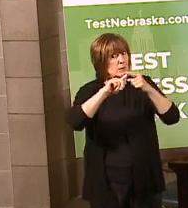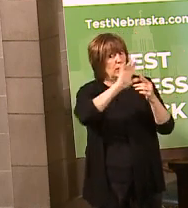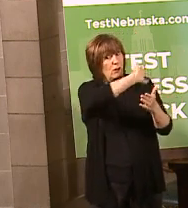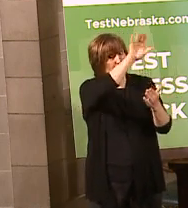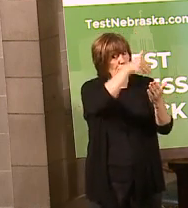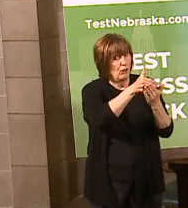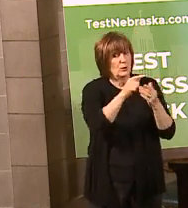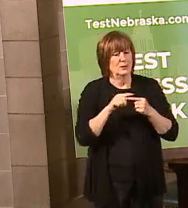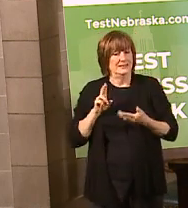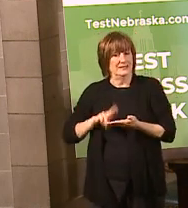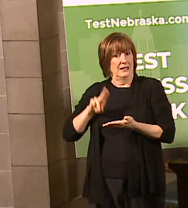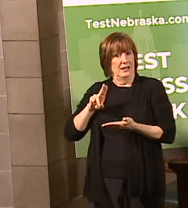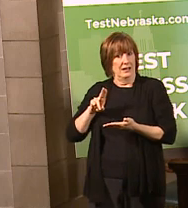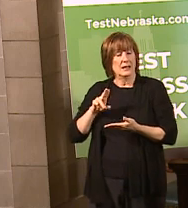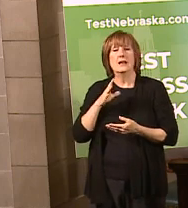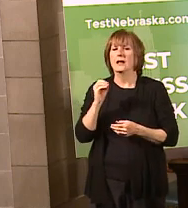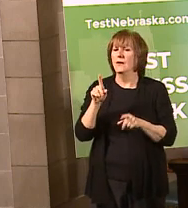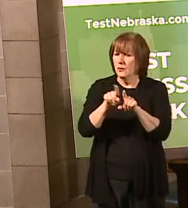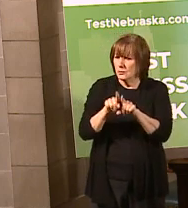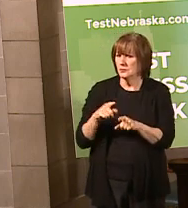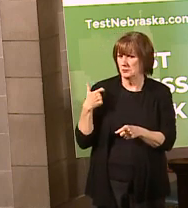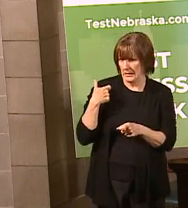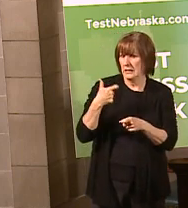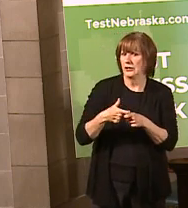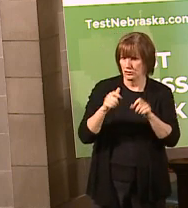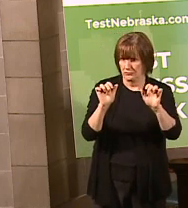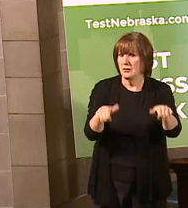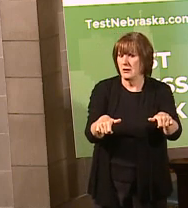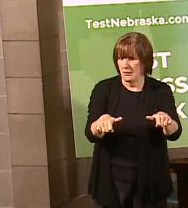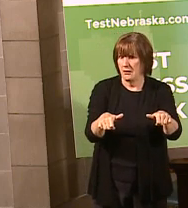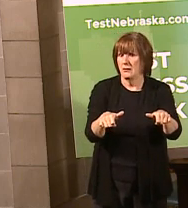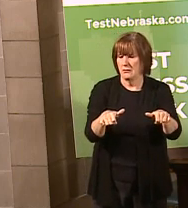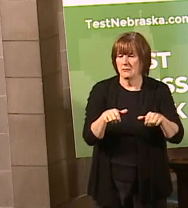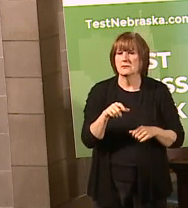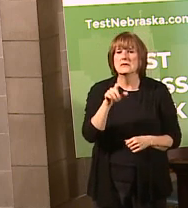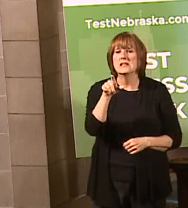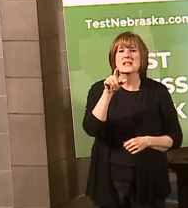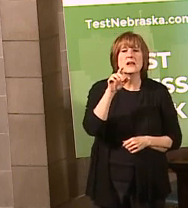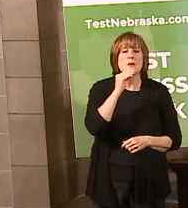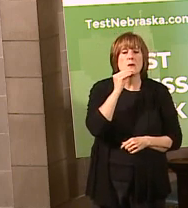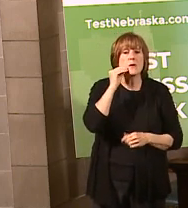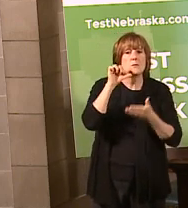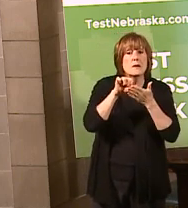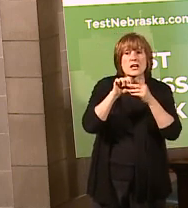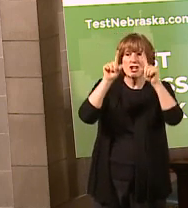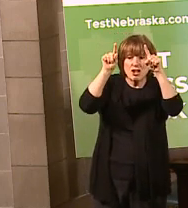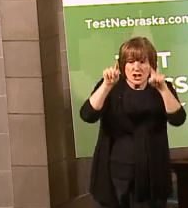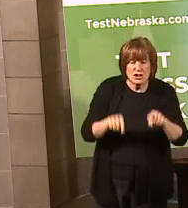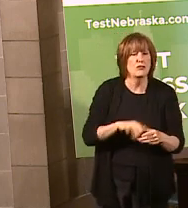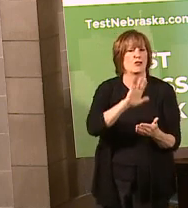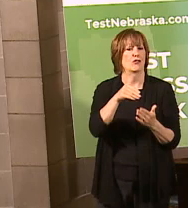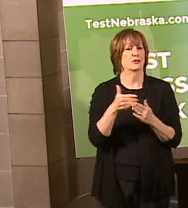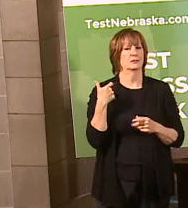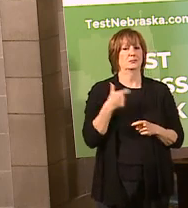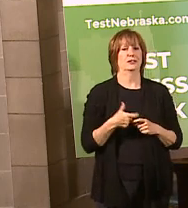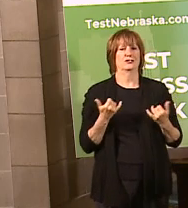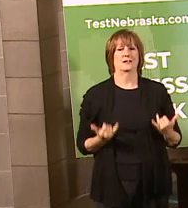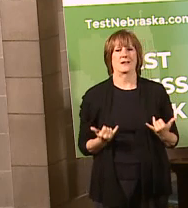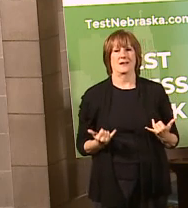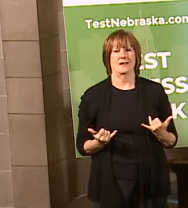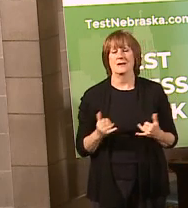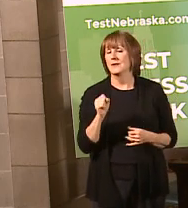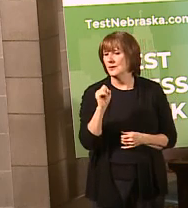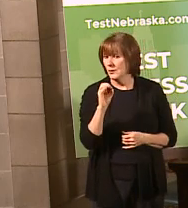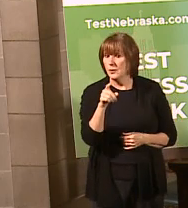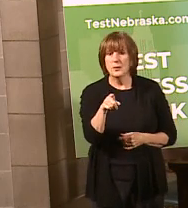also, it is in Spanish, TestNebraska.com slash ES, the homepage, the assessment. Everything is in Spanish now. So if